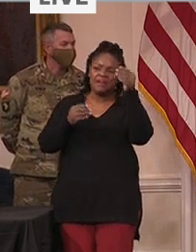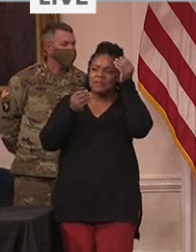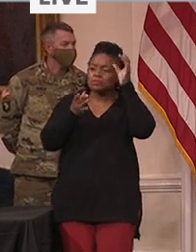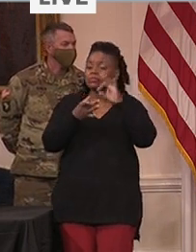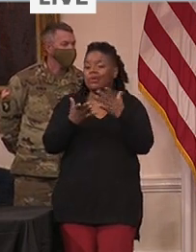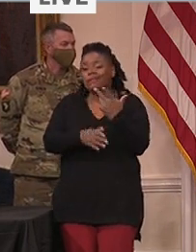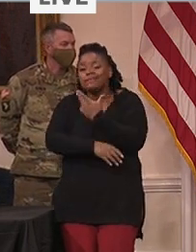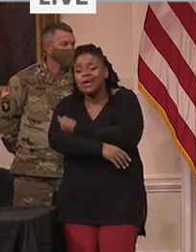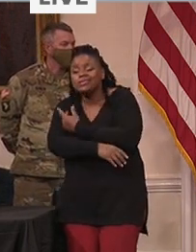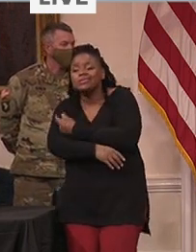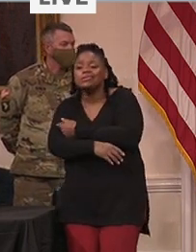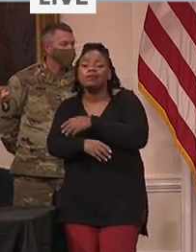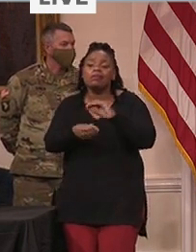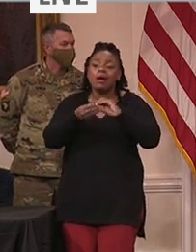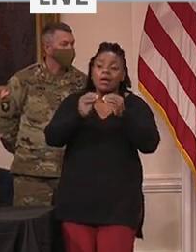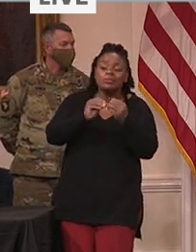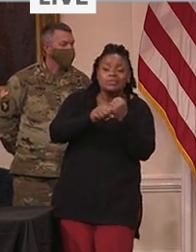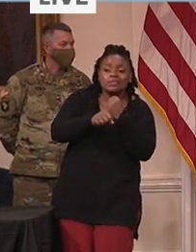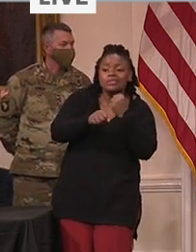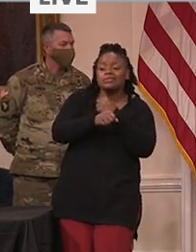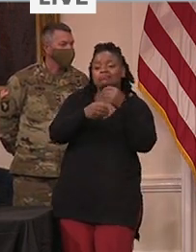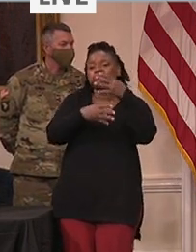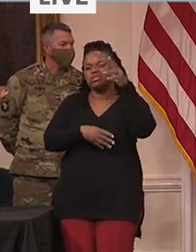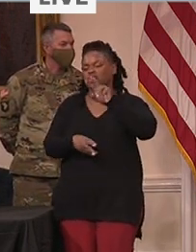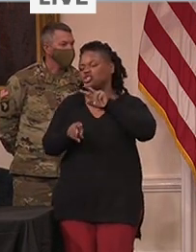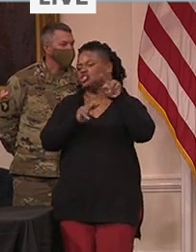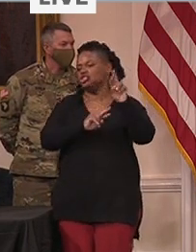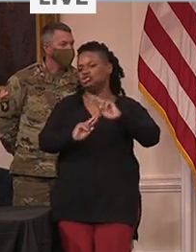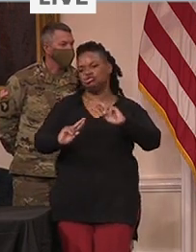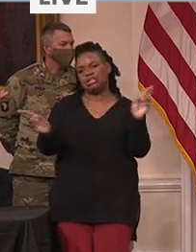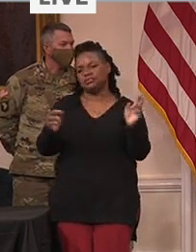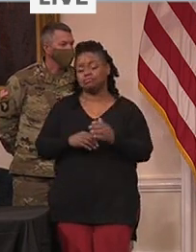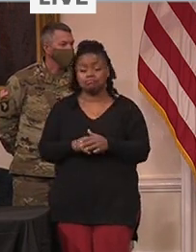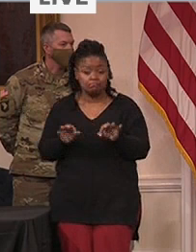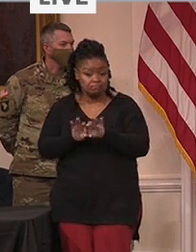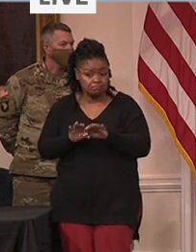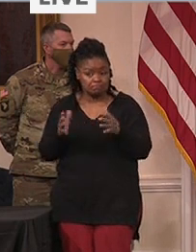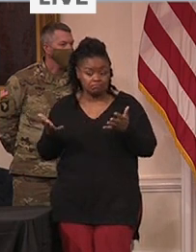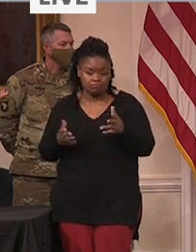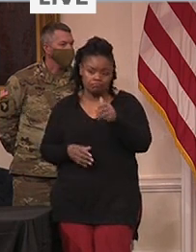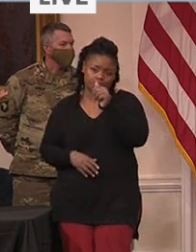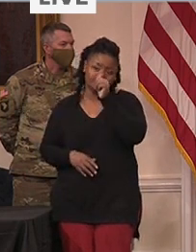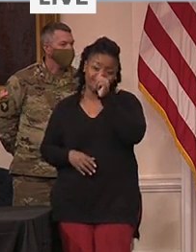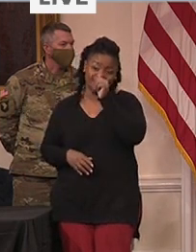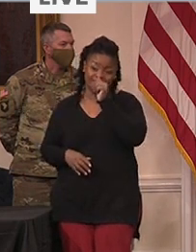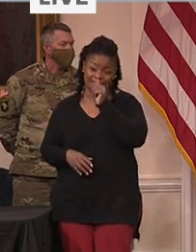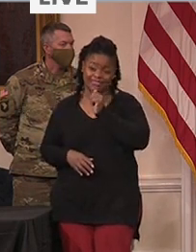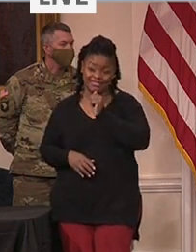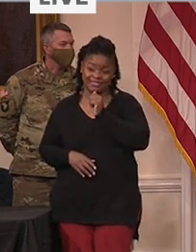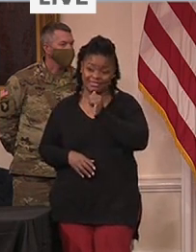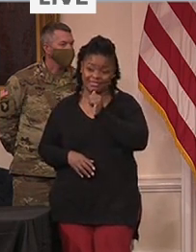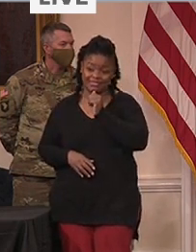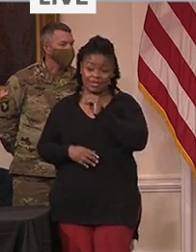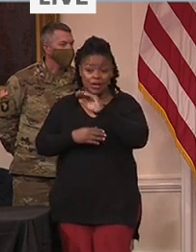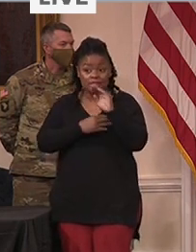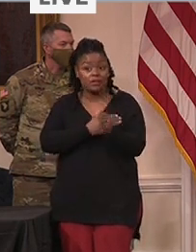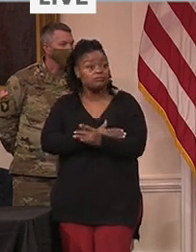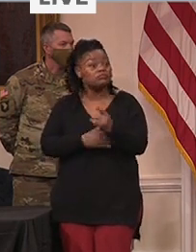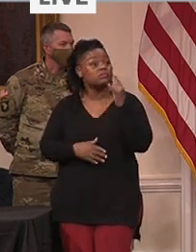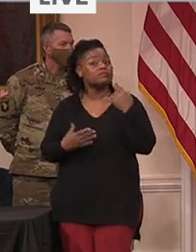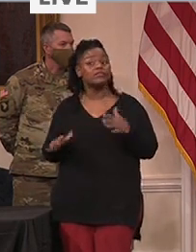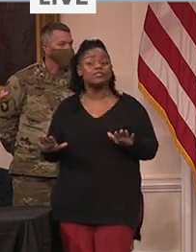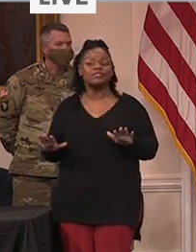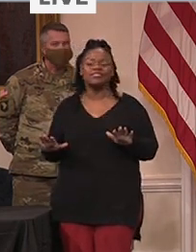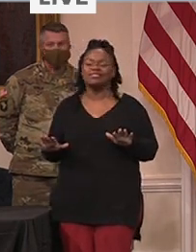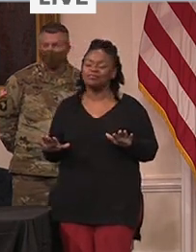lastly, we ask everybody to be patient, as this will be a long process. Already we